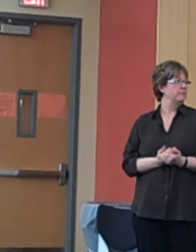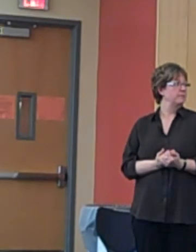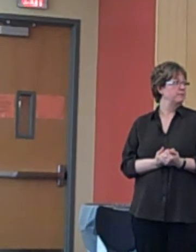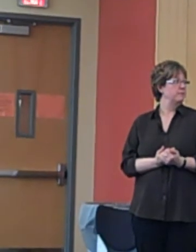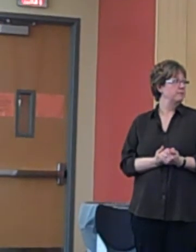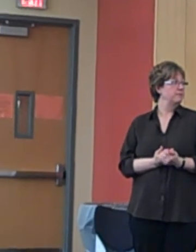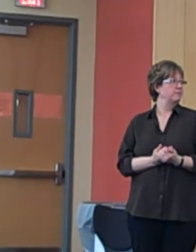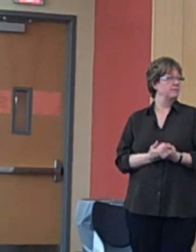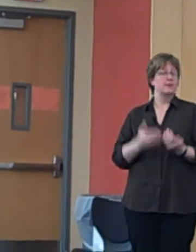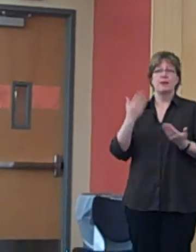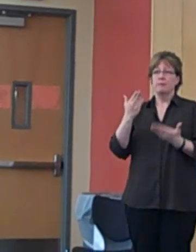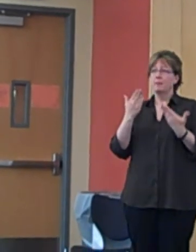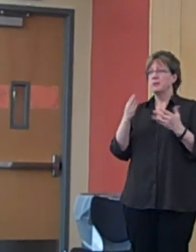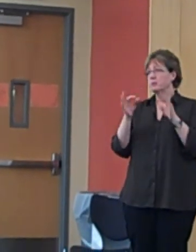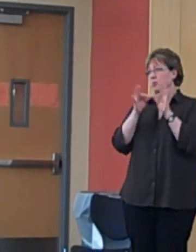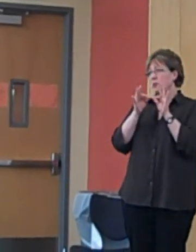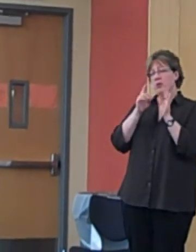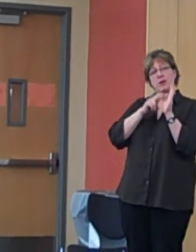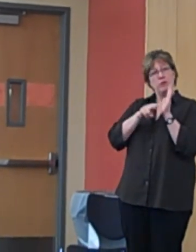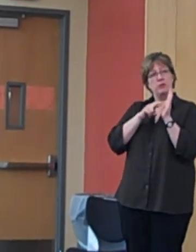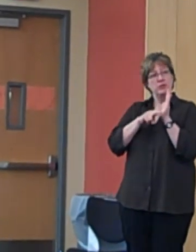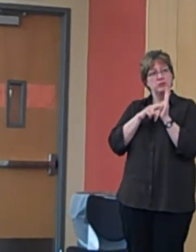might be worth researching at greater length on your home.